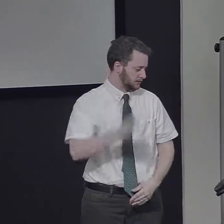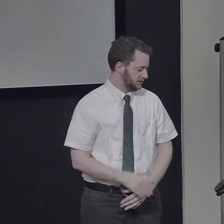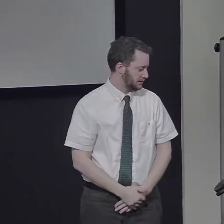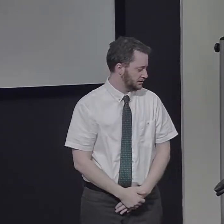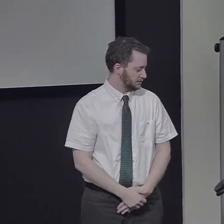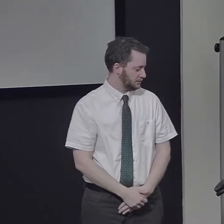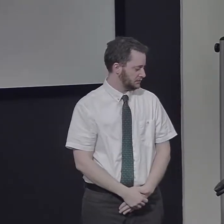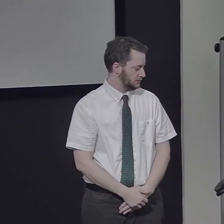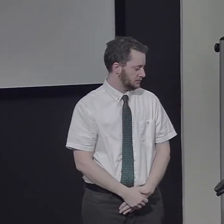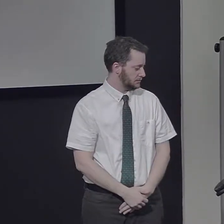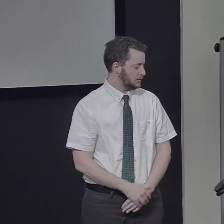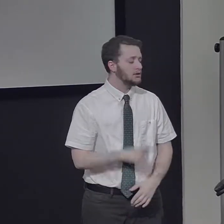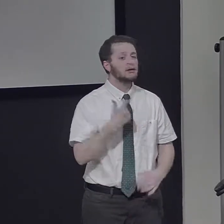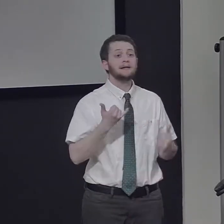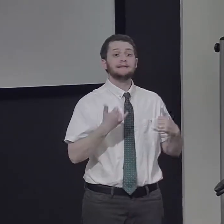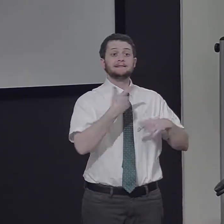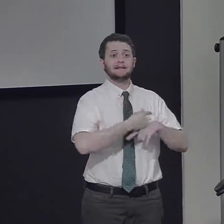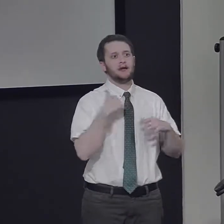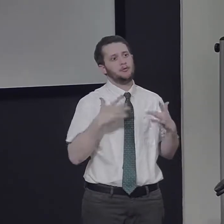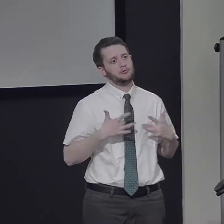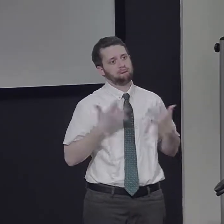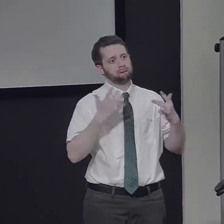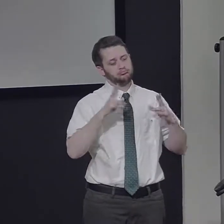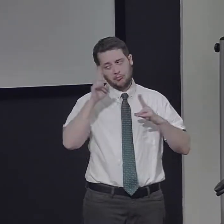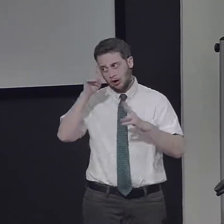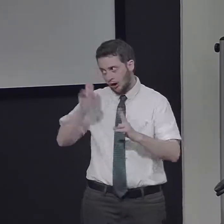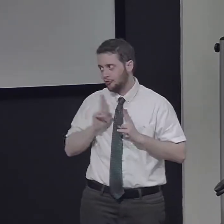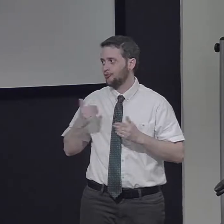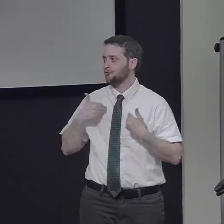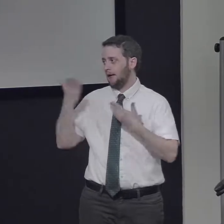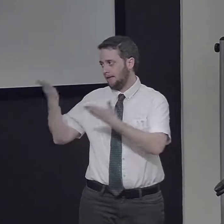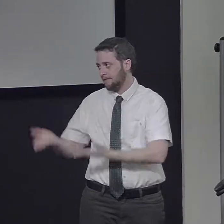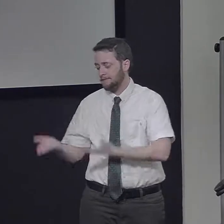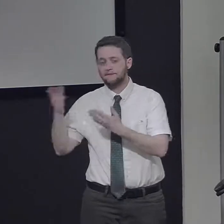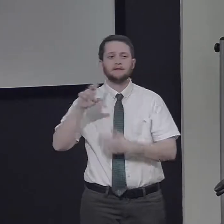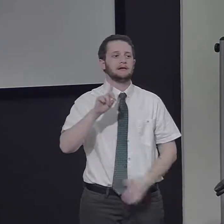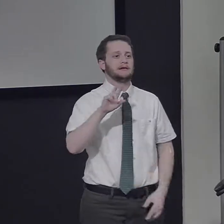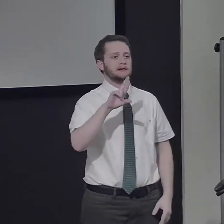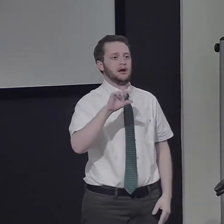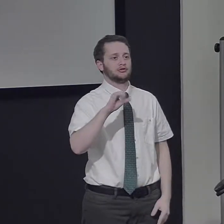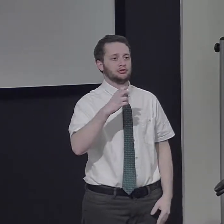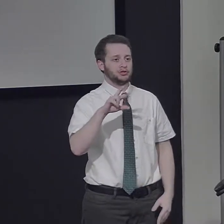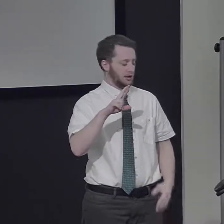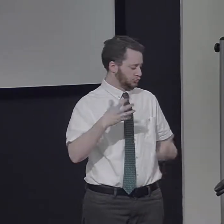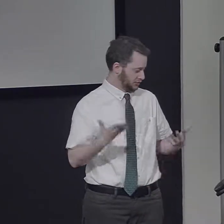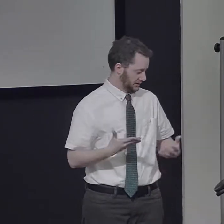these exceptional presentations. We are delighted and honored to have Dr. Schachter here today.